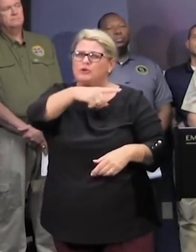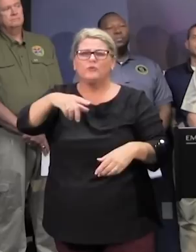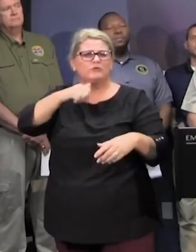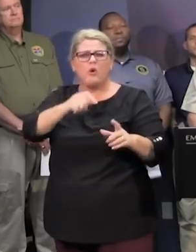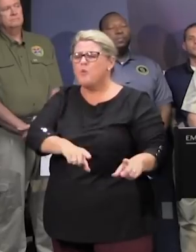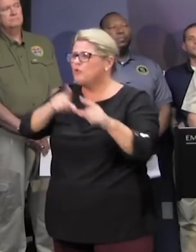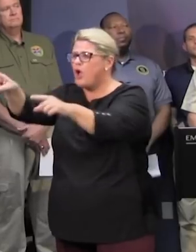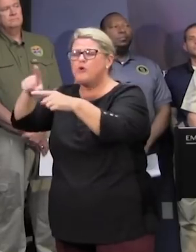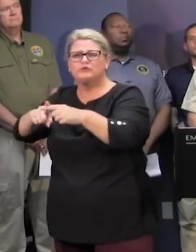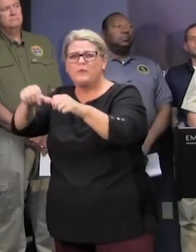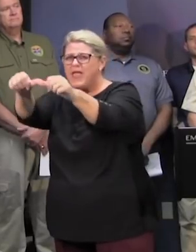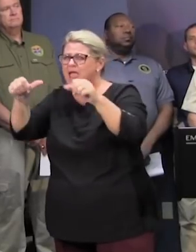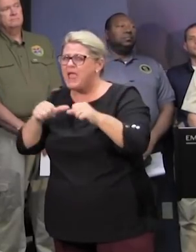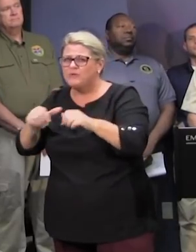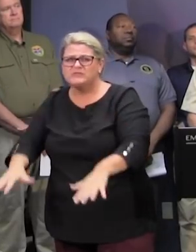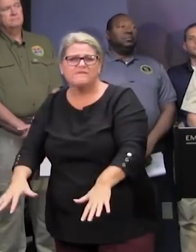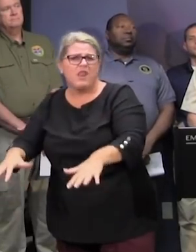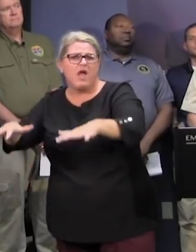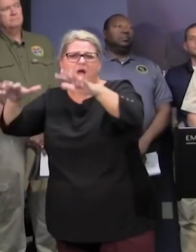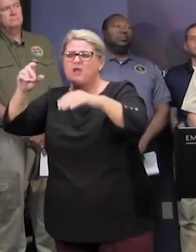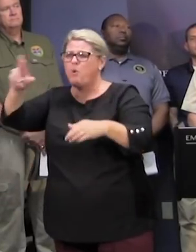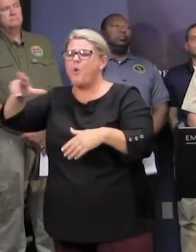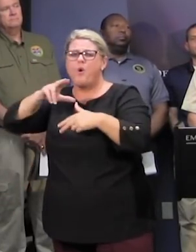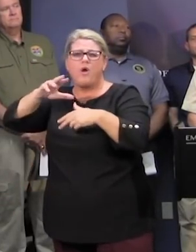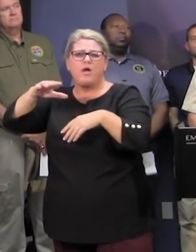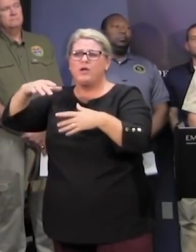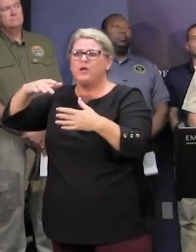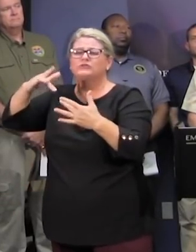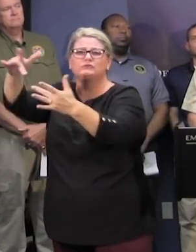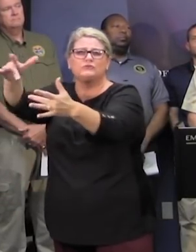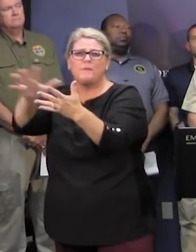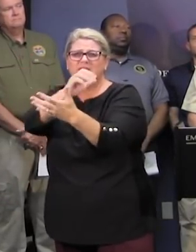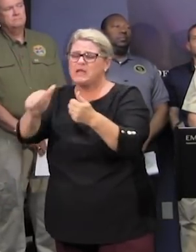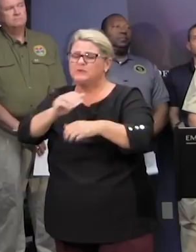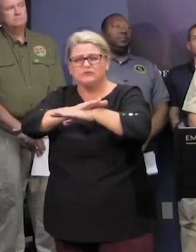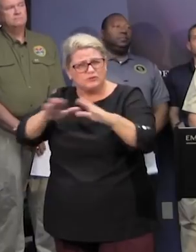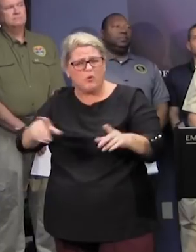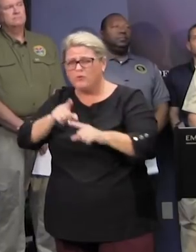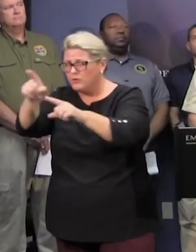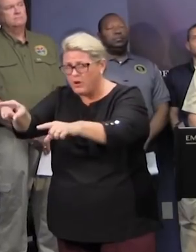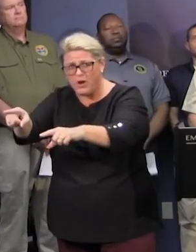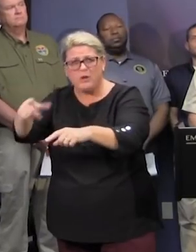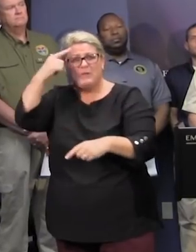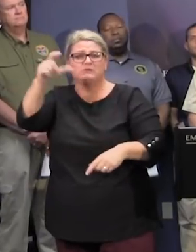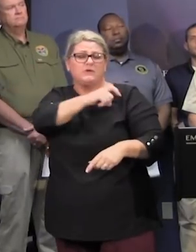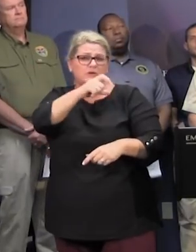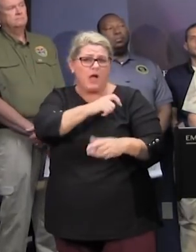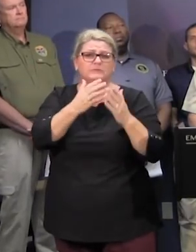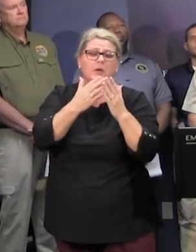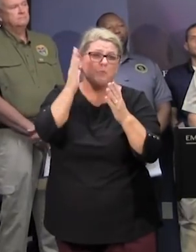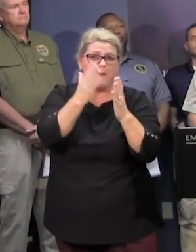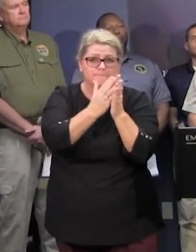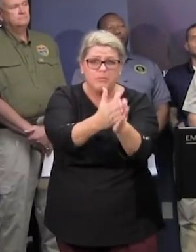and flooded areas again law enforcement will be out in force patrolling these areas in vehicles boats and